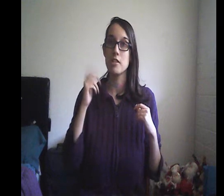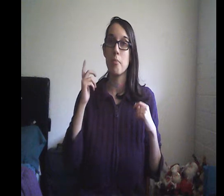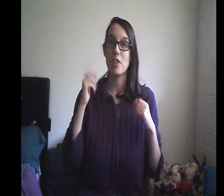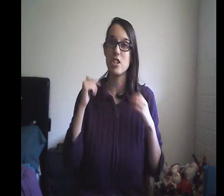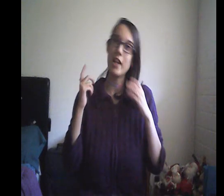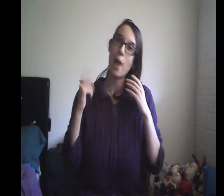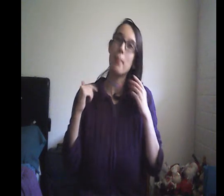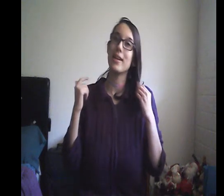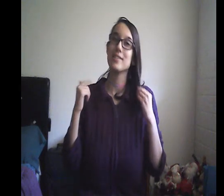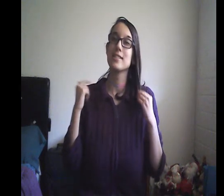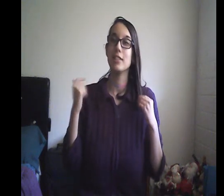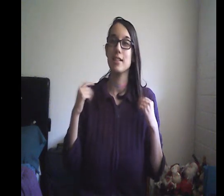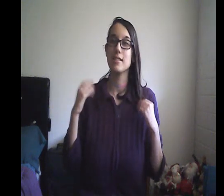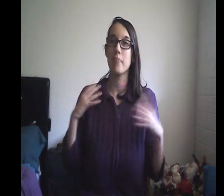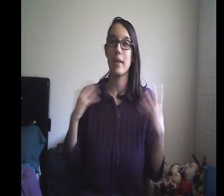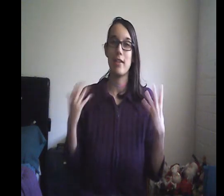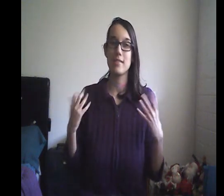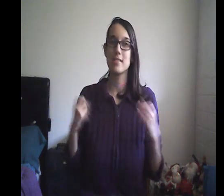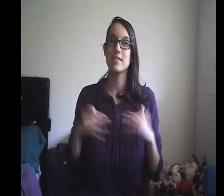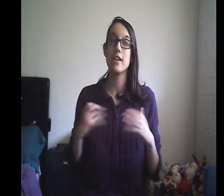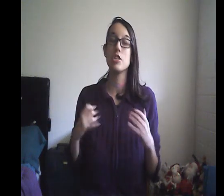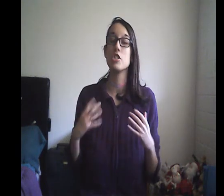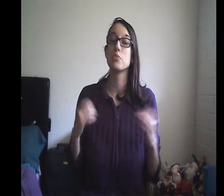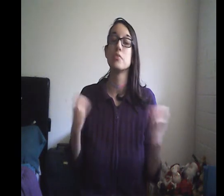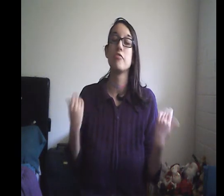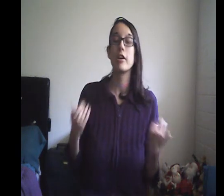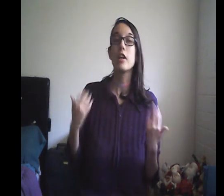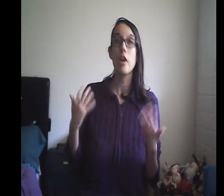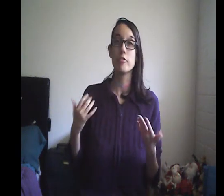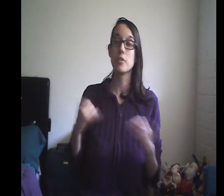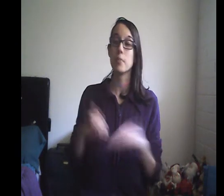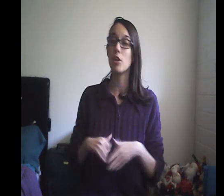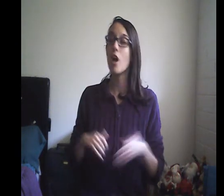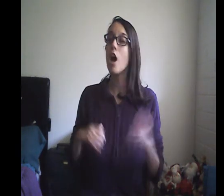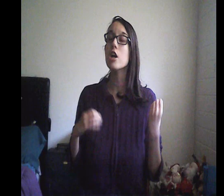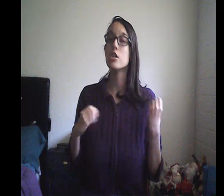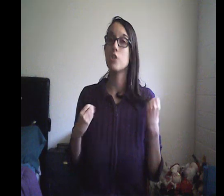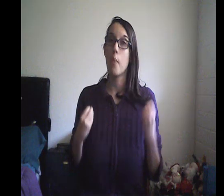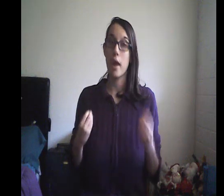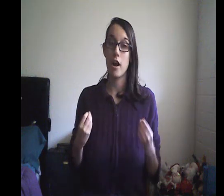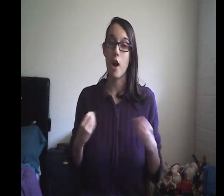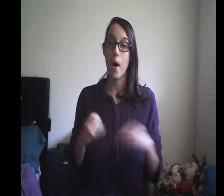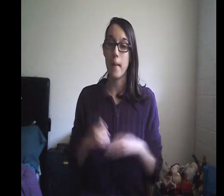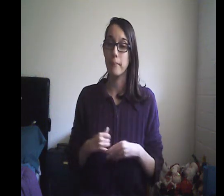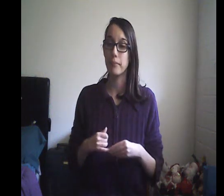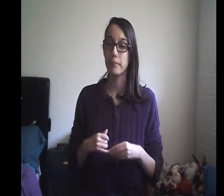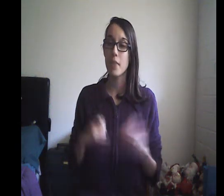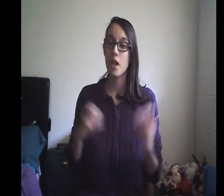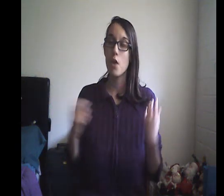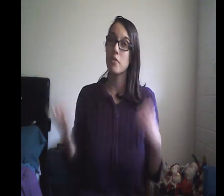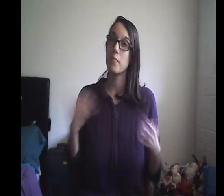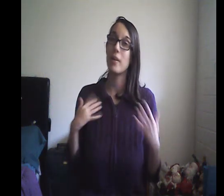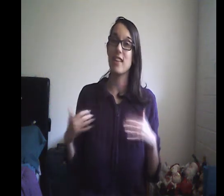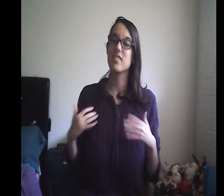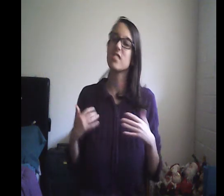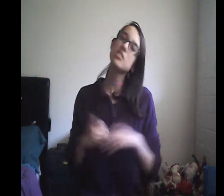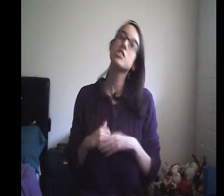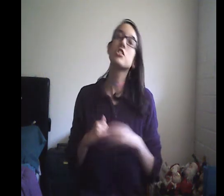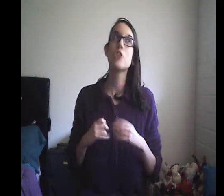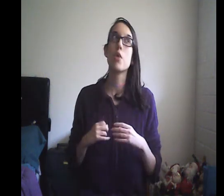up against the lens of my glasses and it just was very uncomfortable to wear um with my glasses so definitely